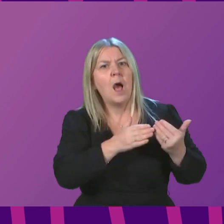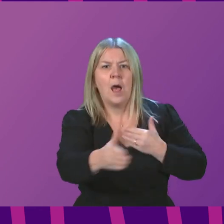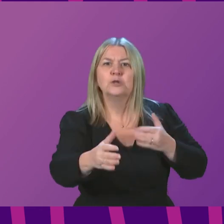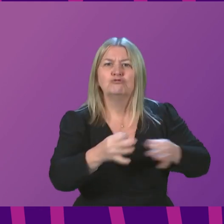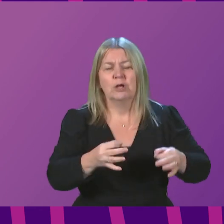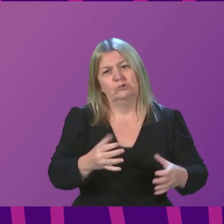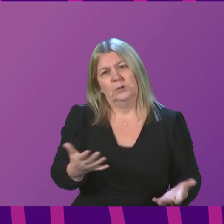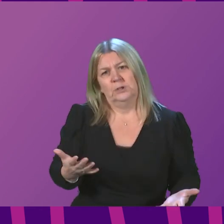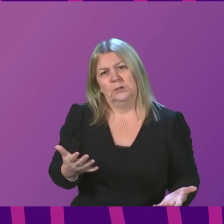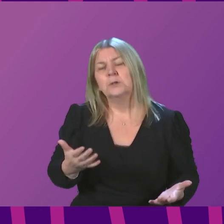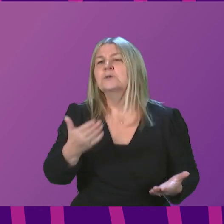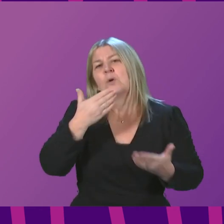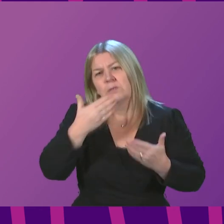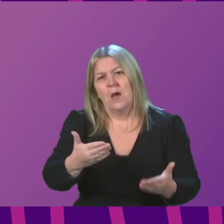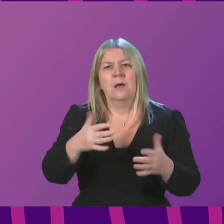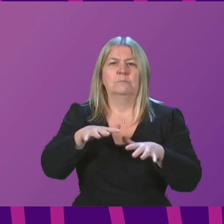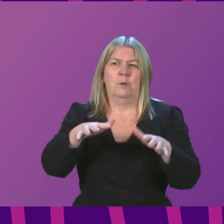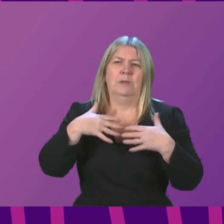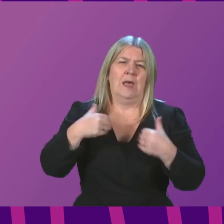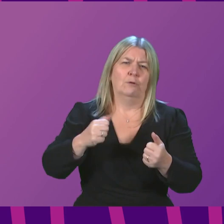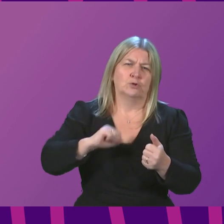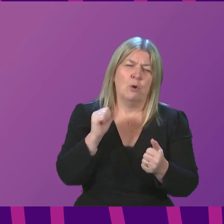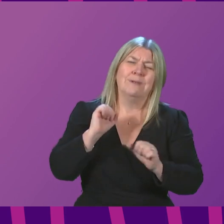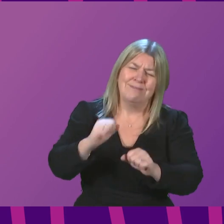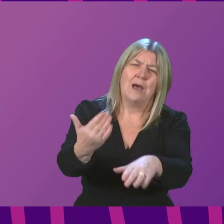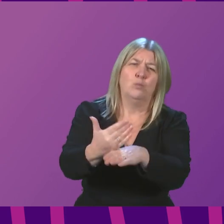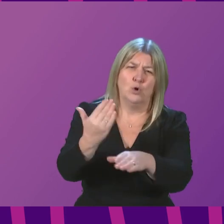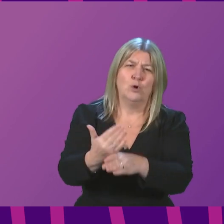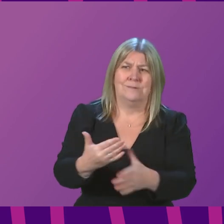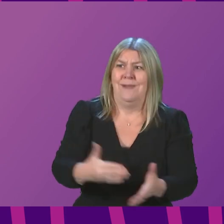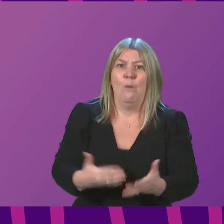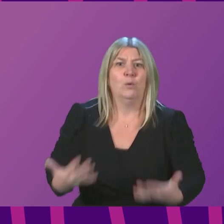me thank everybody in Public Health Scotland for the work that they do literally as we speak.